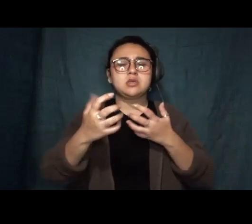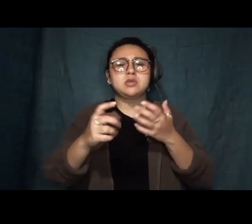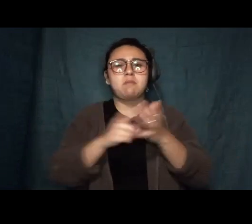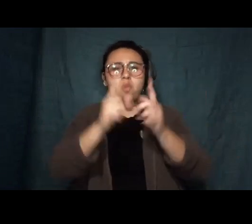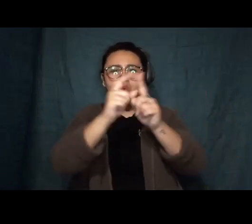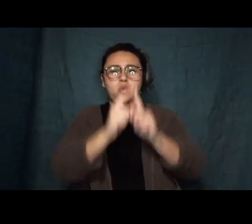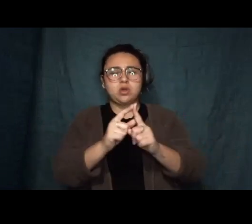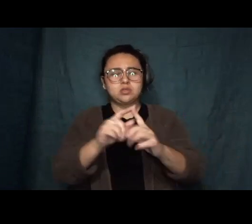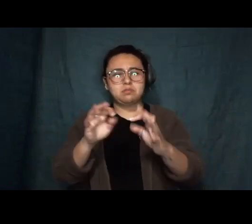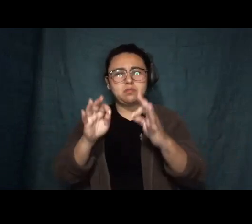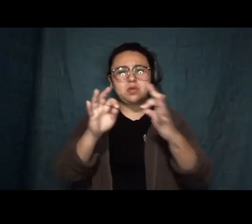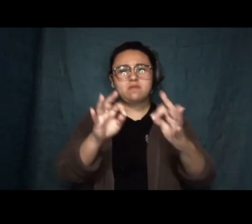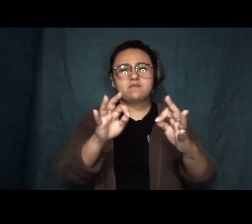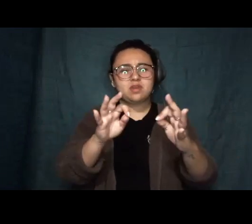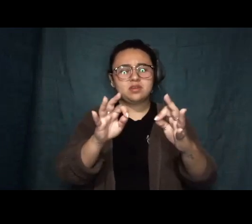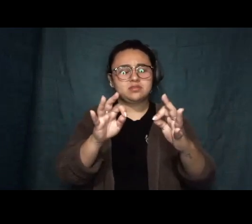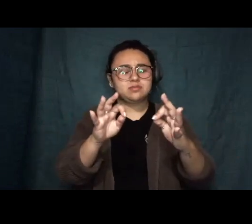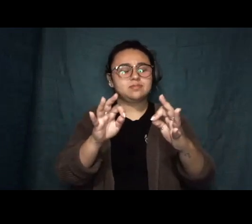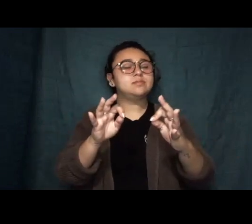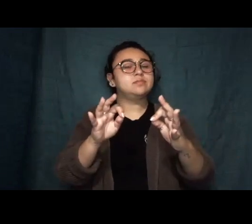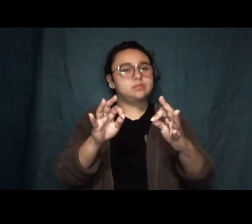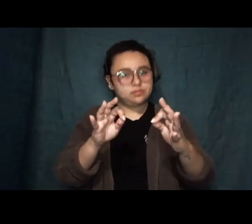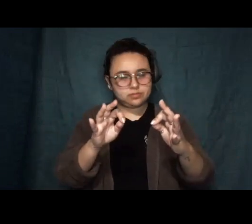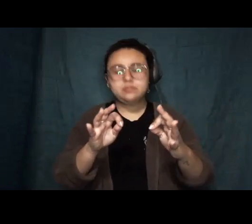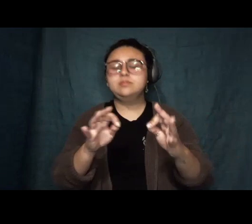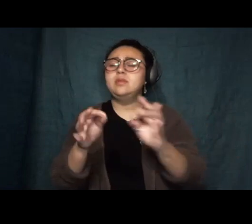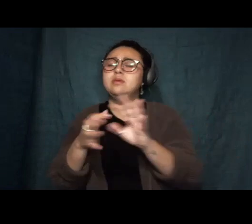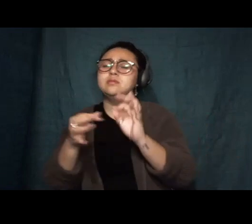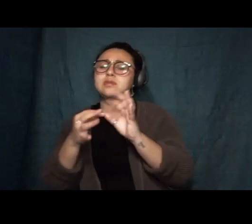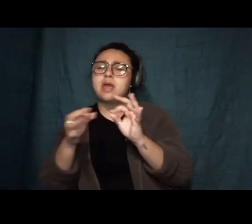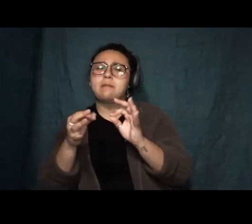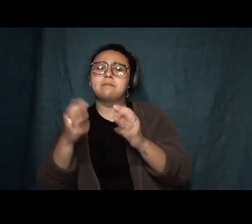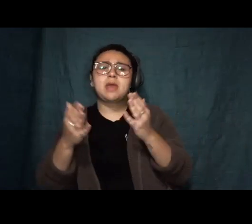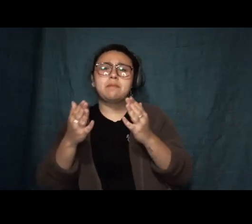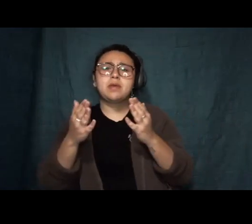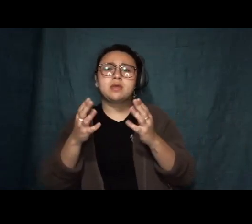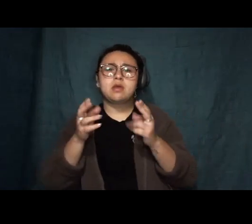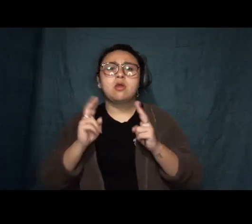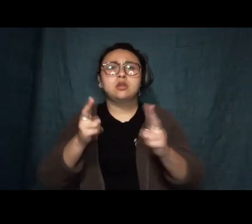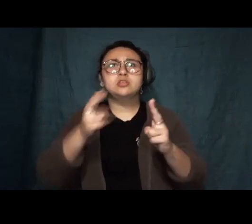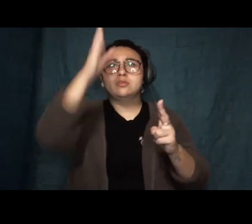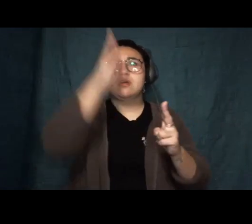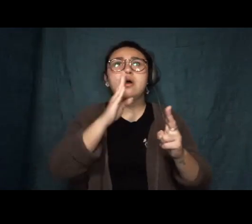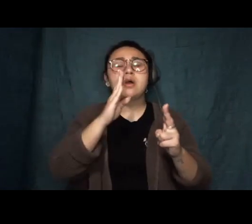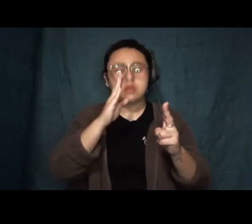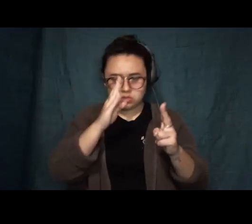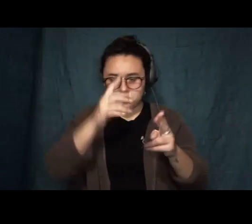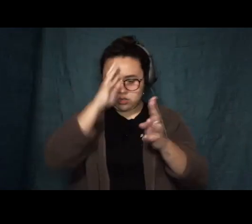which is to say, perhaps that urgency is God, and God is an urgency.